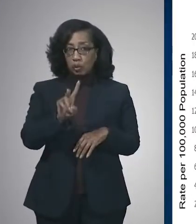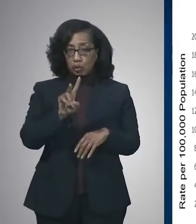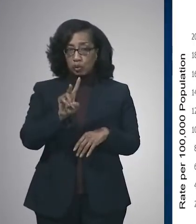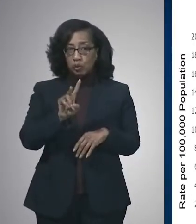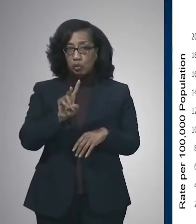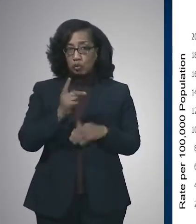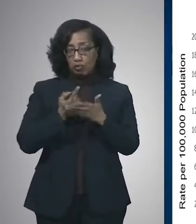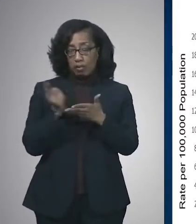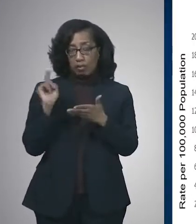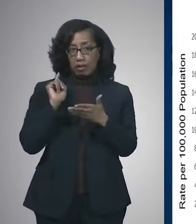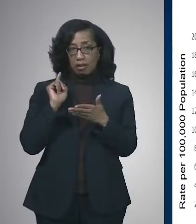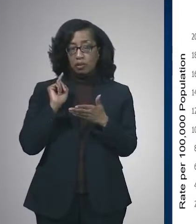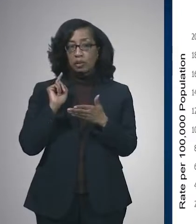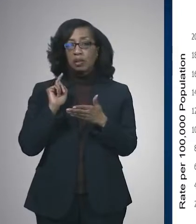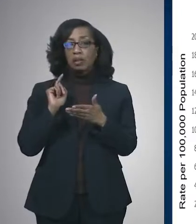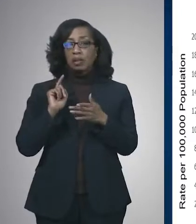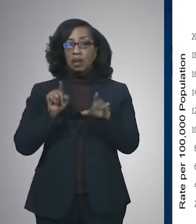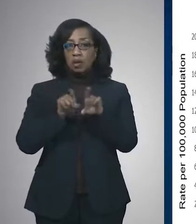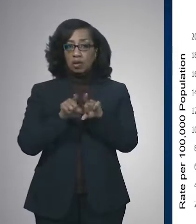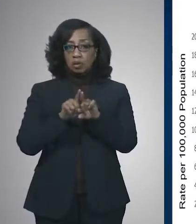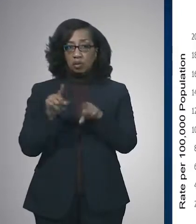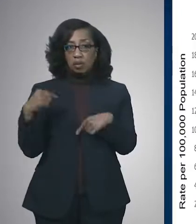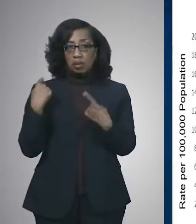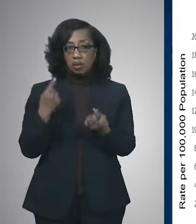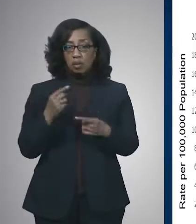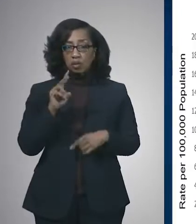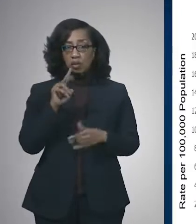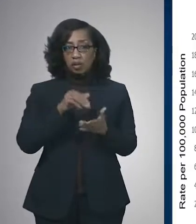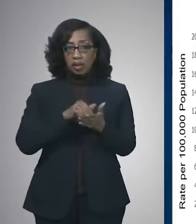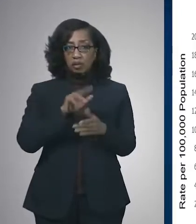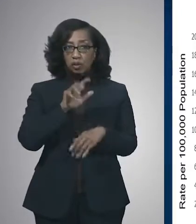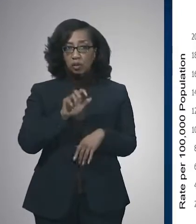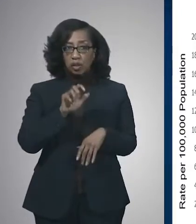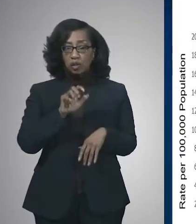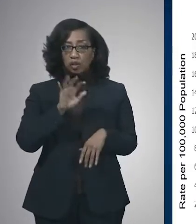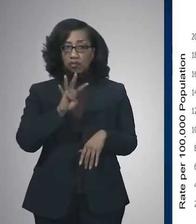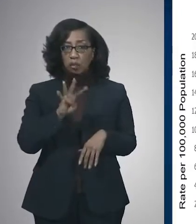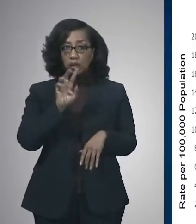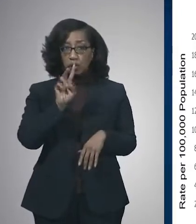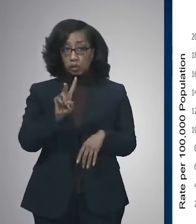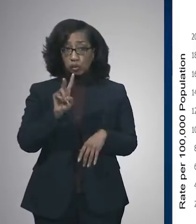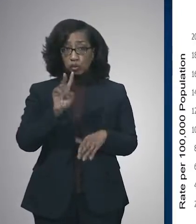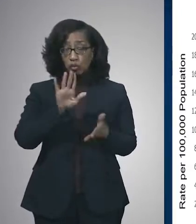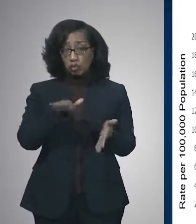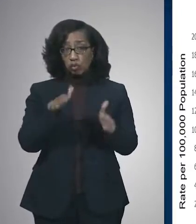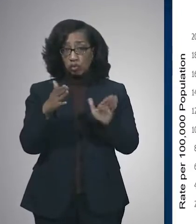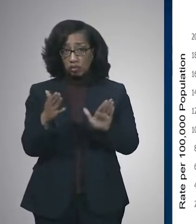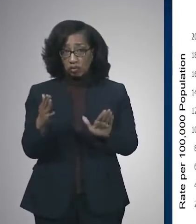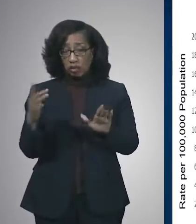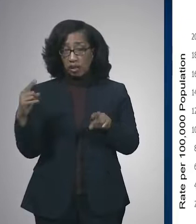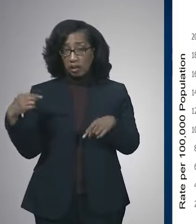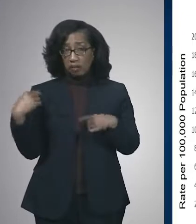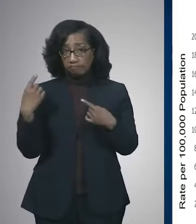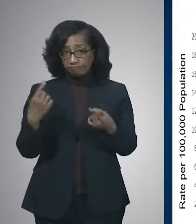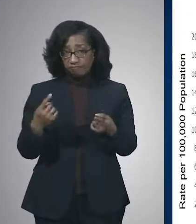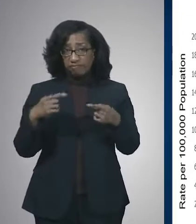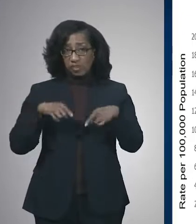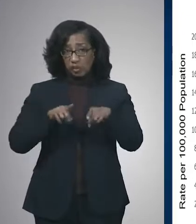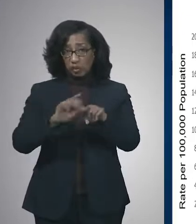cases last week. There have been 2,342 fatalities over the course of the pandemic.